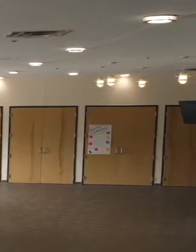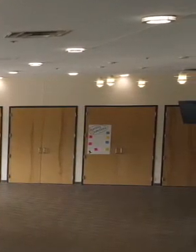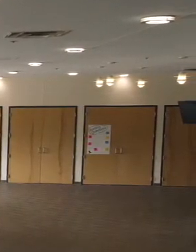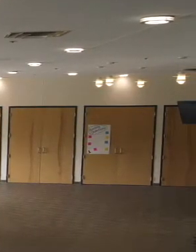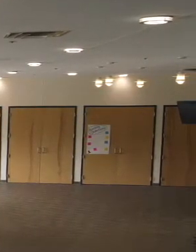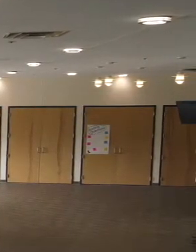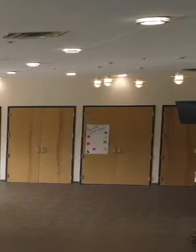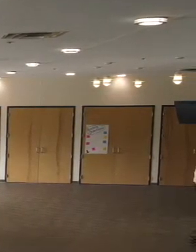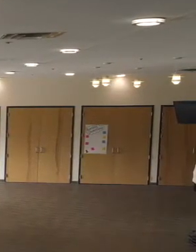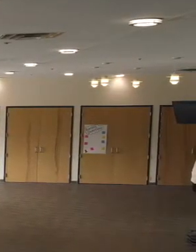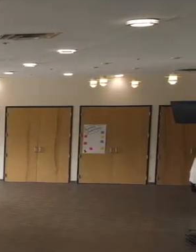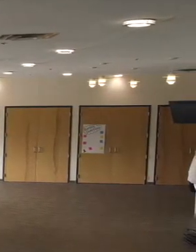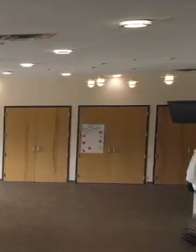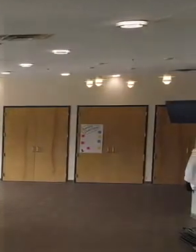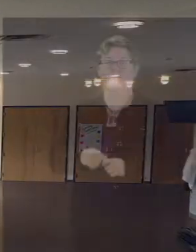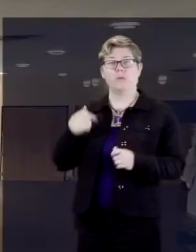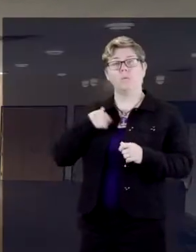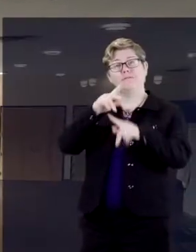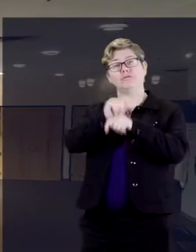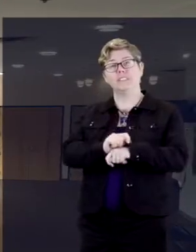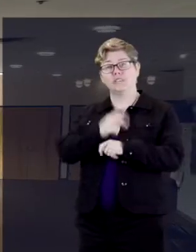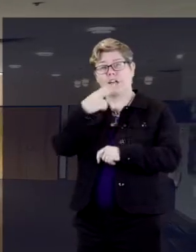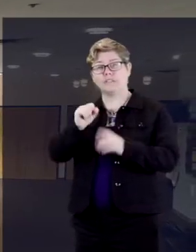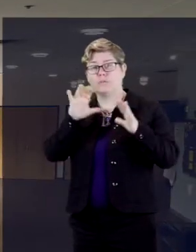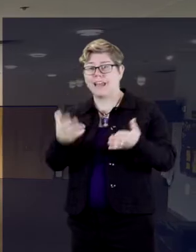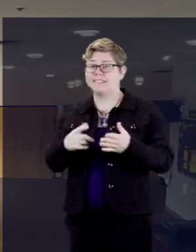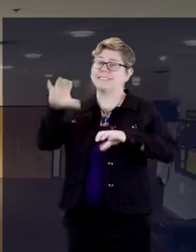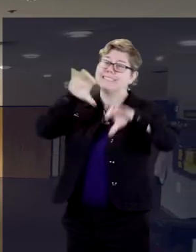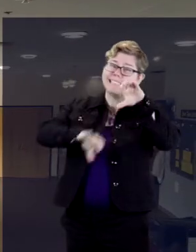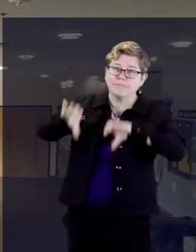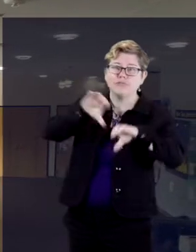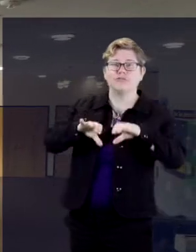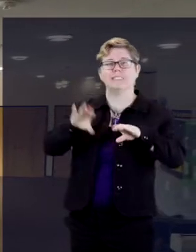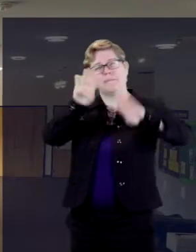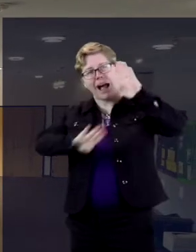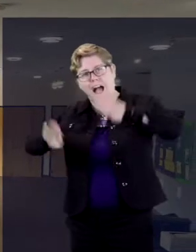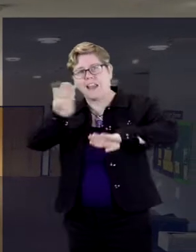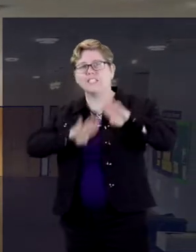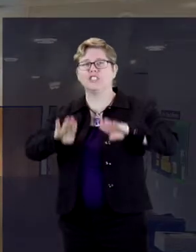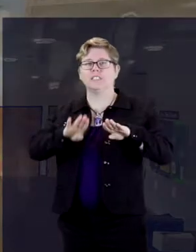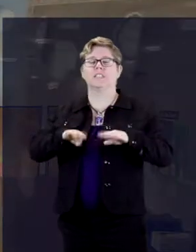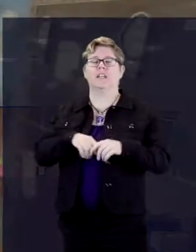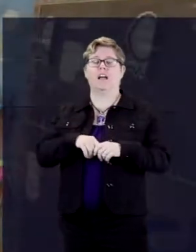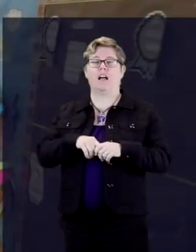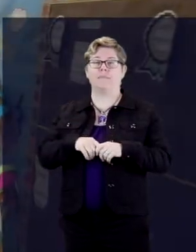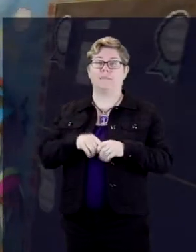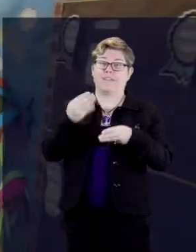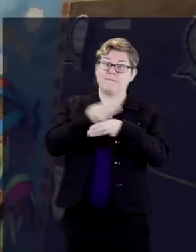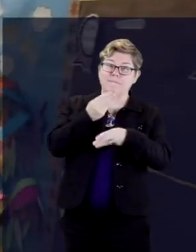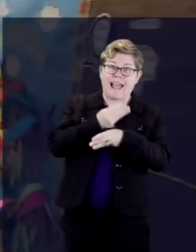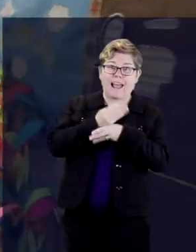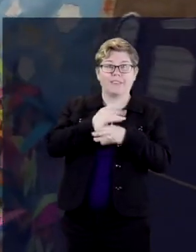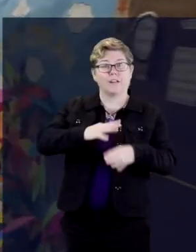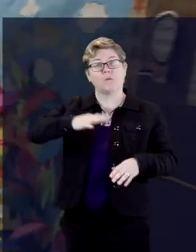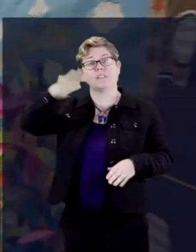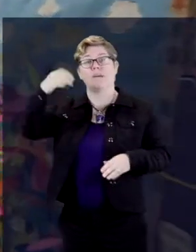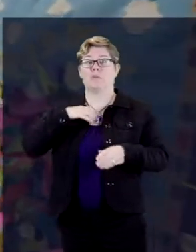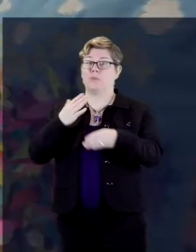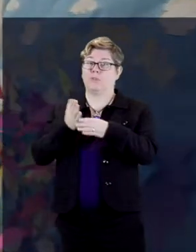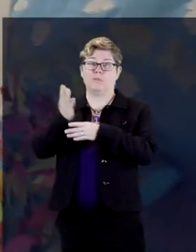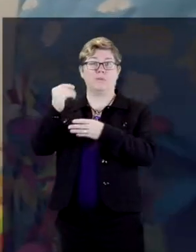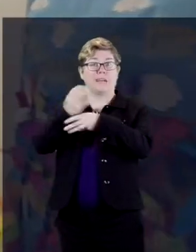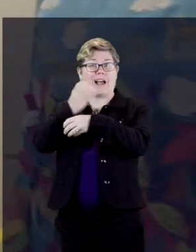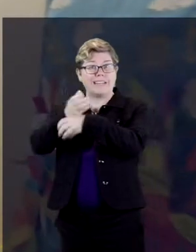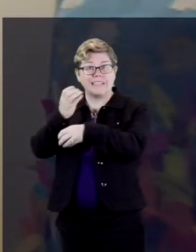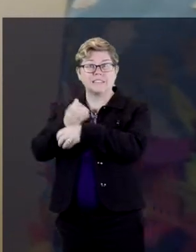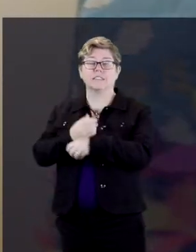Here is our high school. We have our traditional classes such as chemistry, biology, math, all the way up